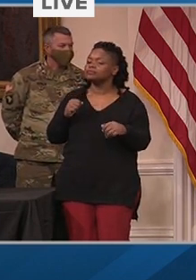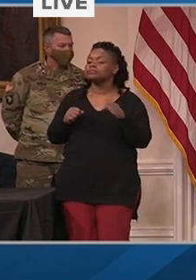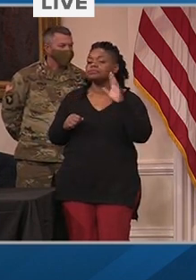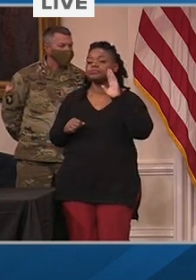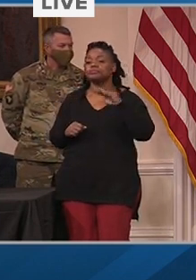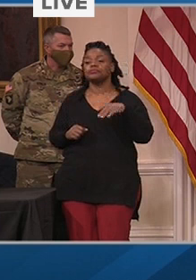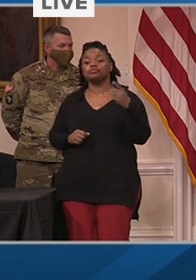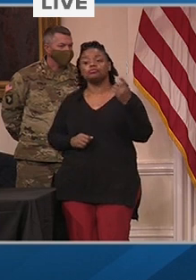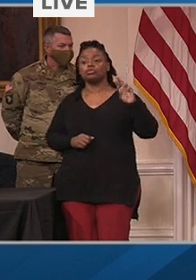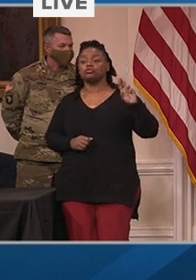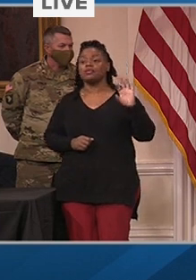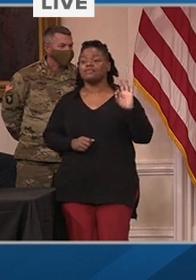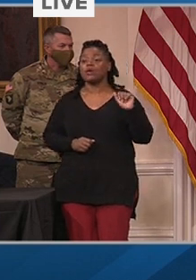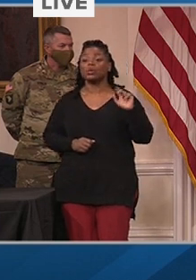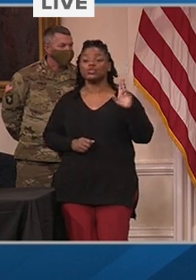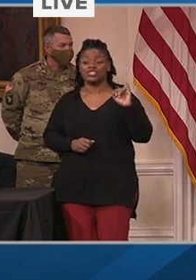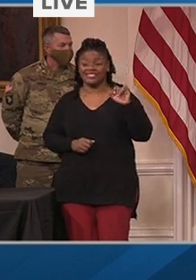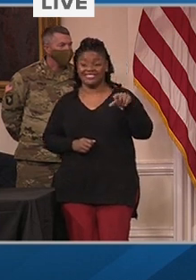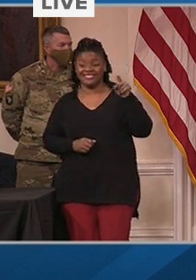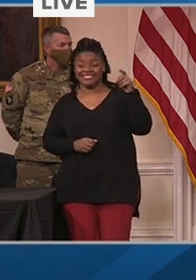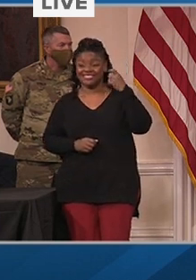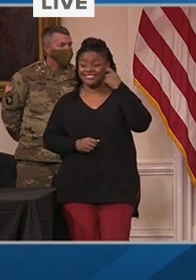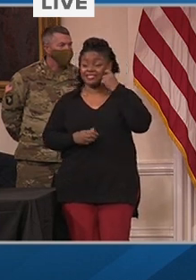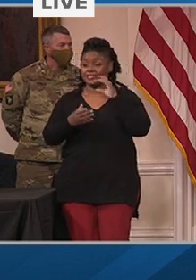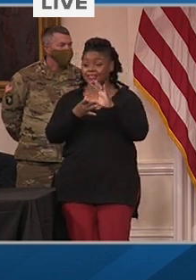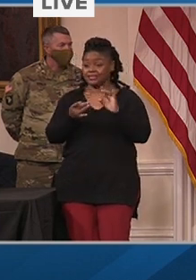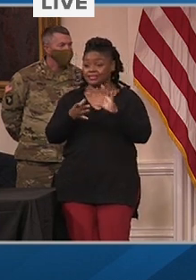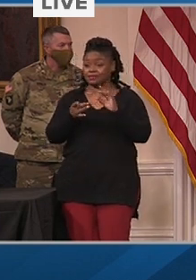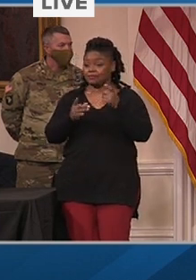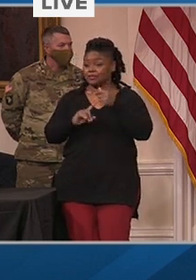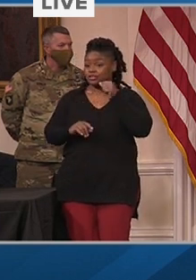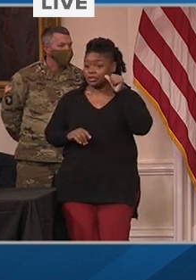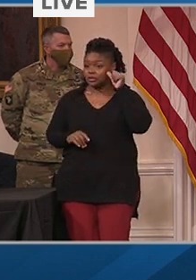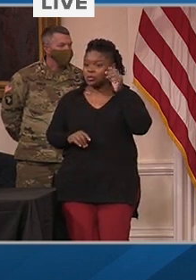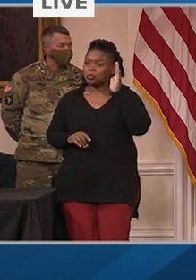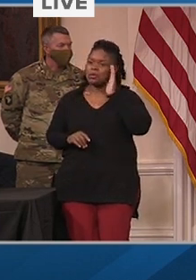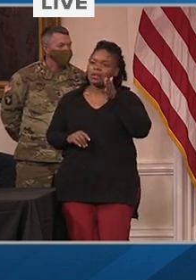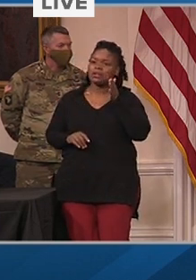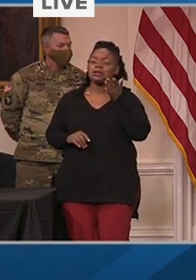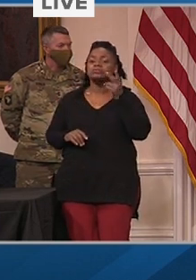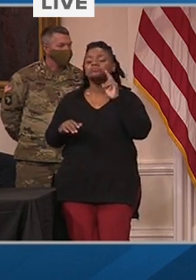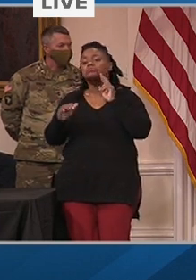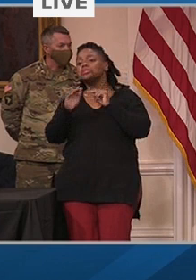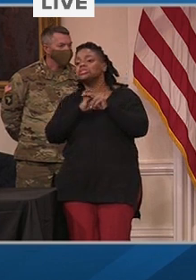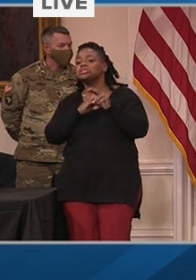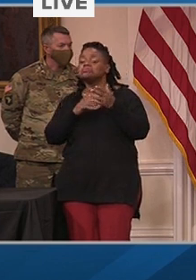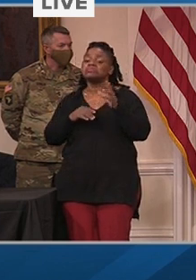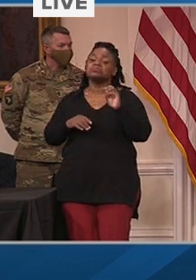we could expect to have 60% of the national population vaccinated by the fall.